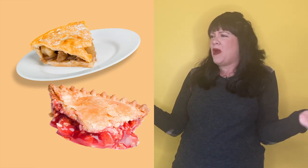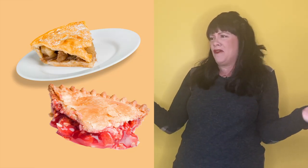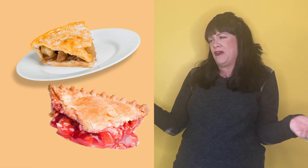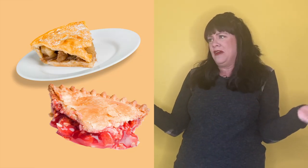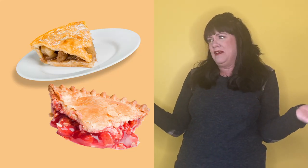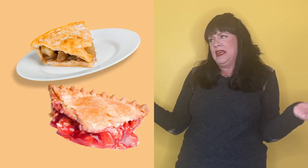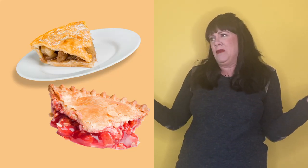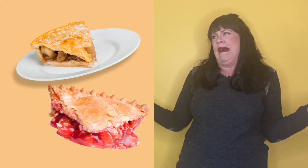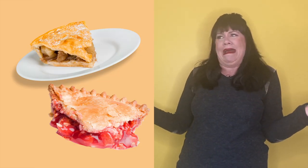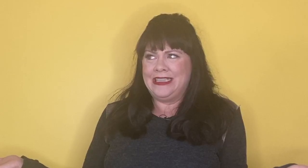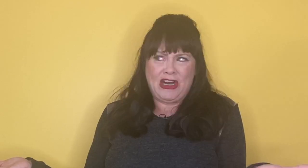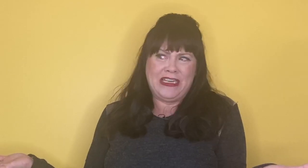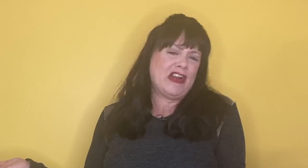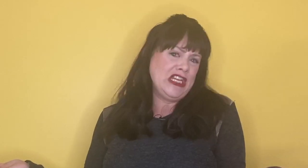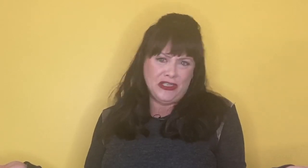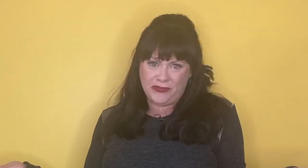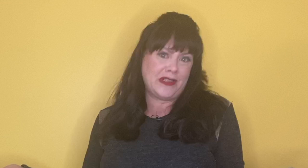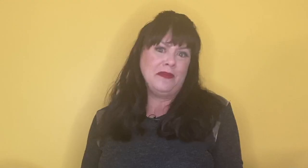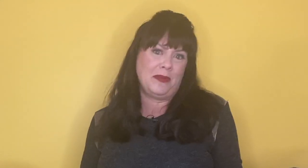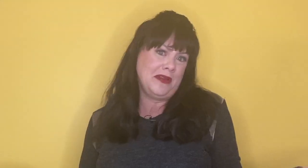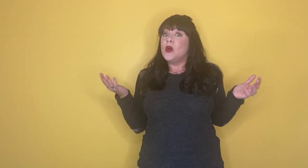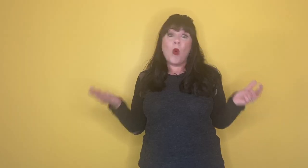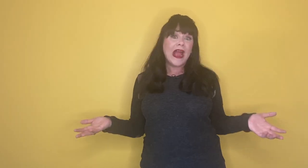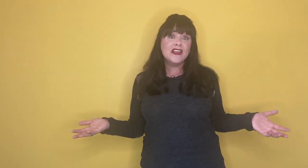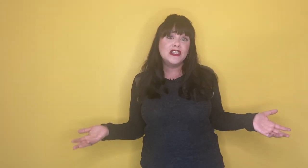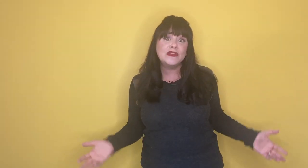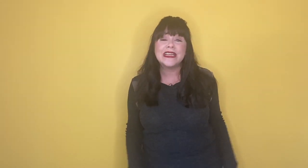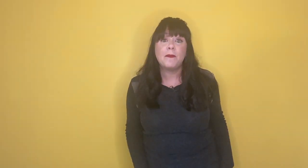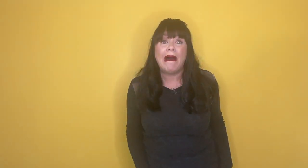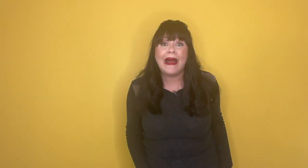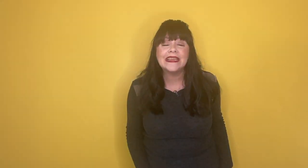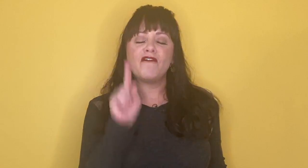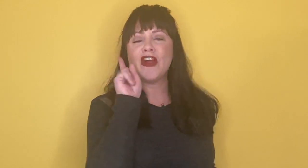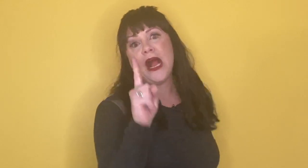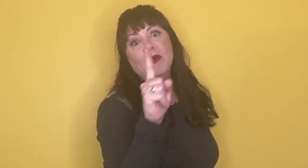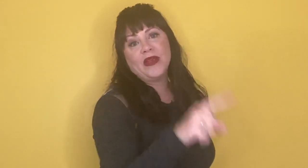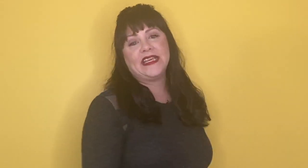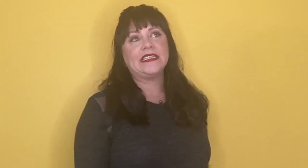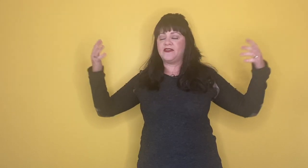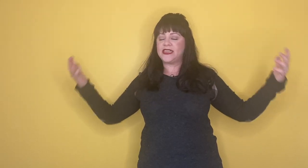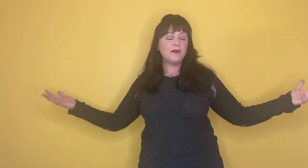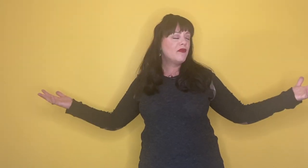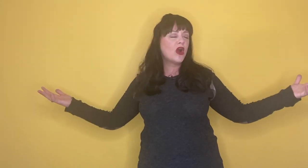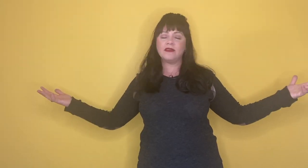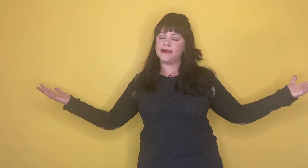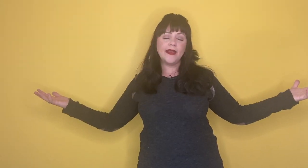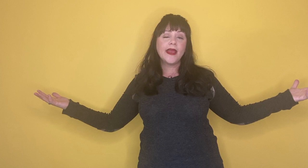nearby. There are dairy issues for some people. Why do Twos get the pies? For a couple reasons. I've said it before. I'll say it again.